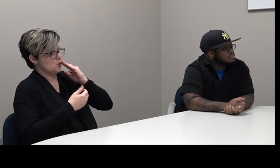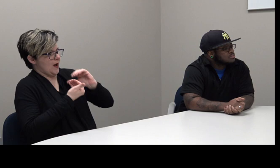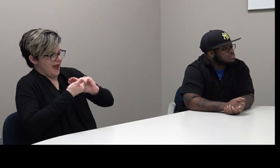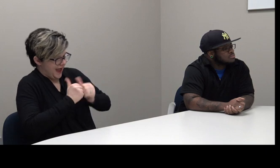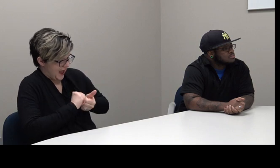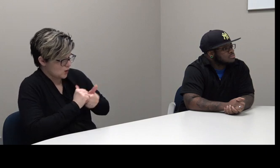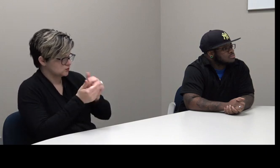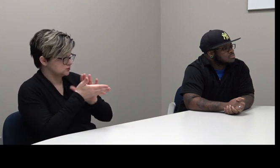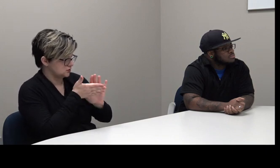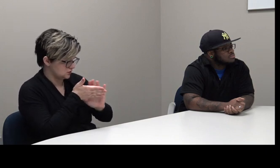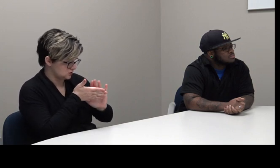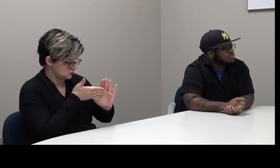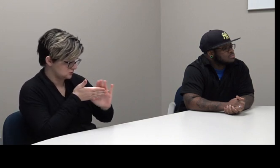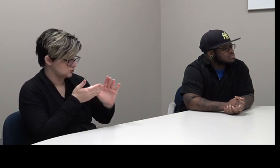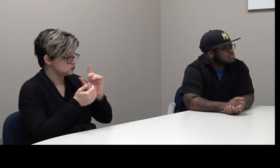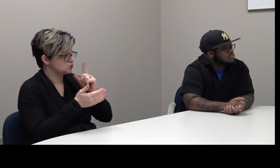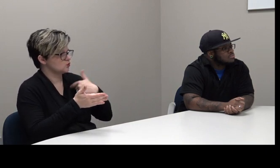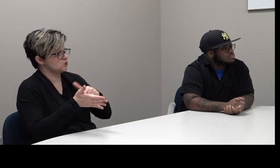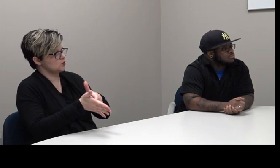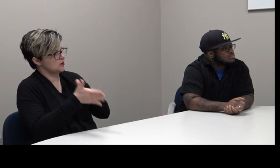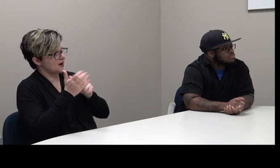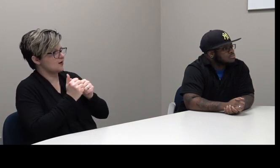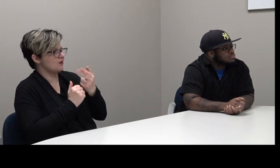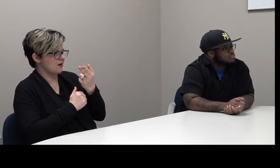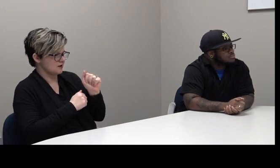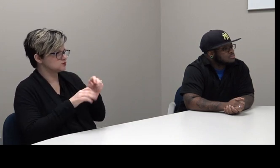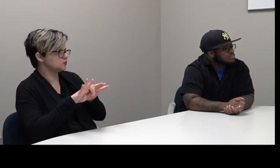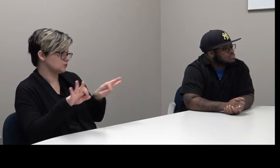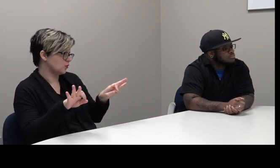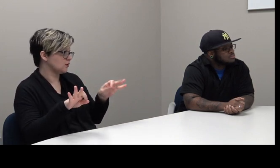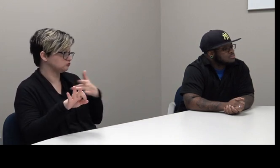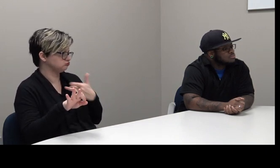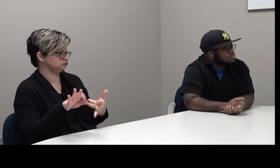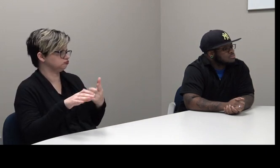clean. We do require at least a high school diploma.